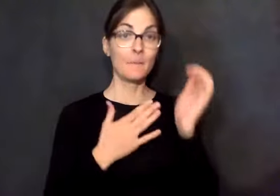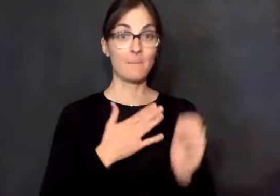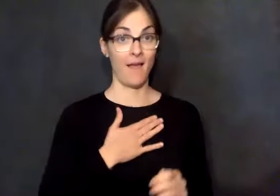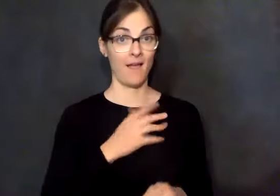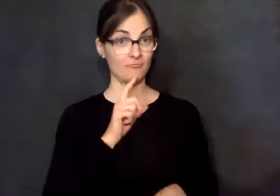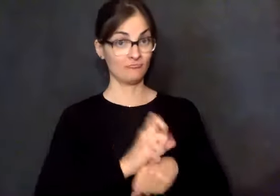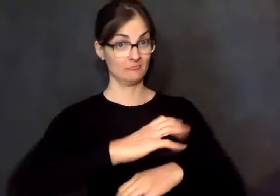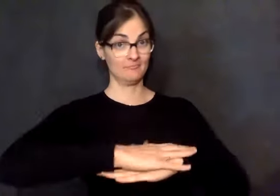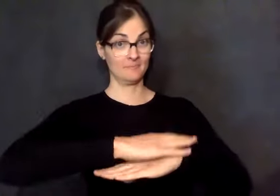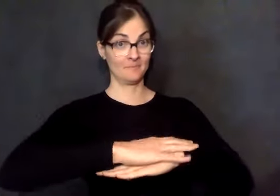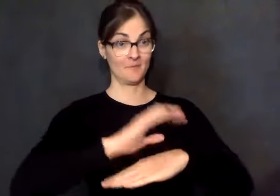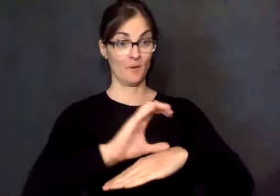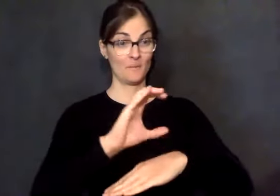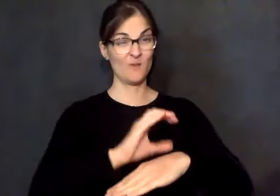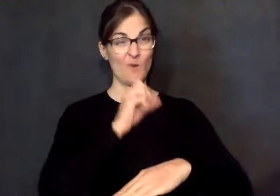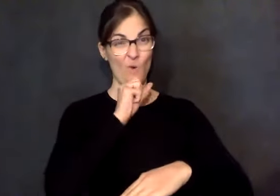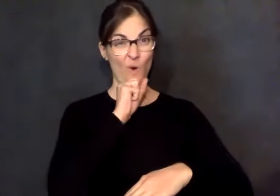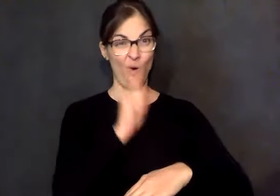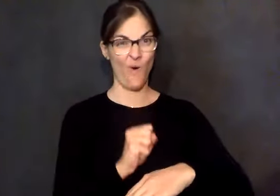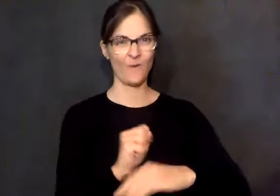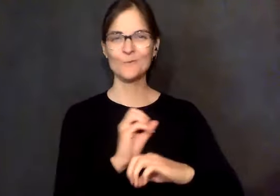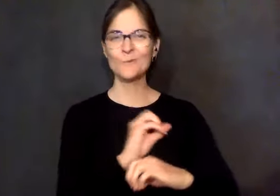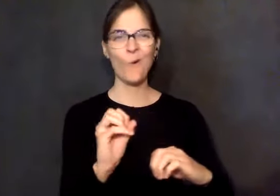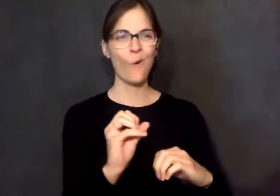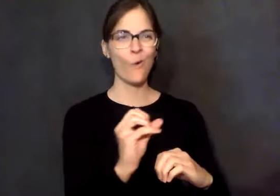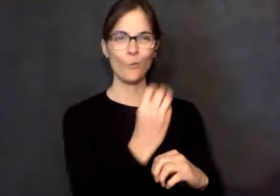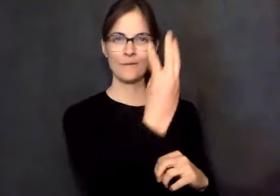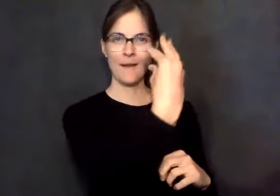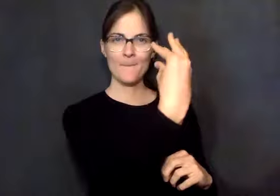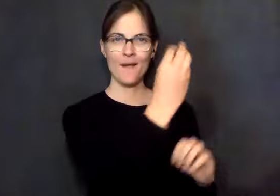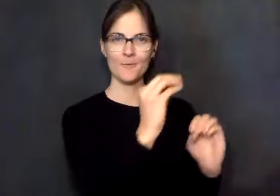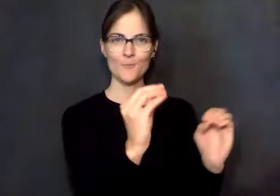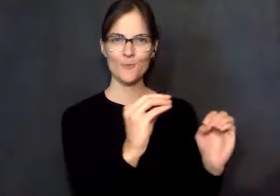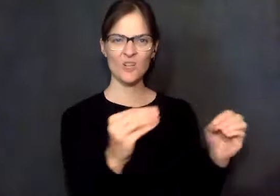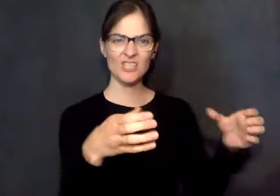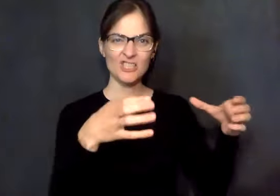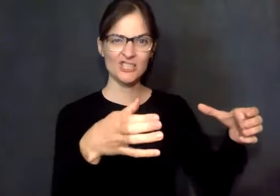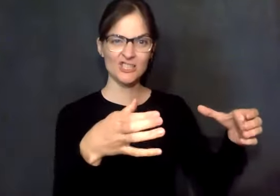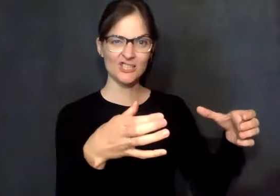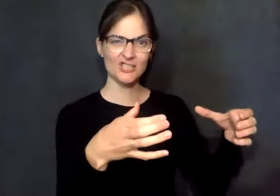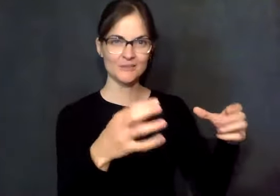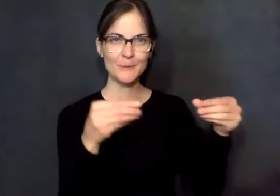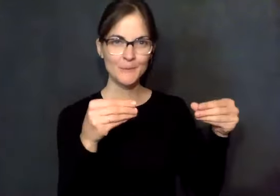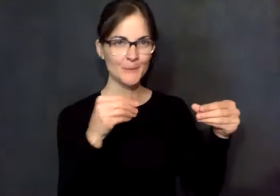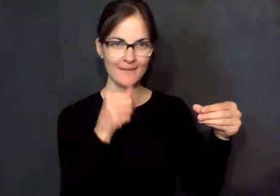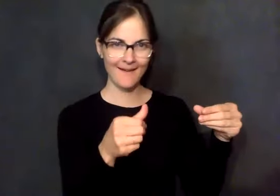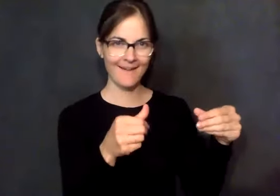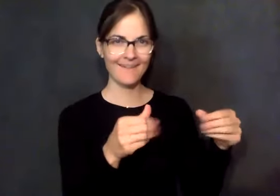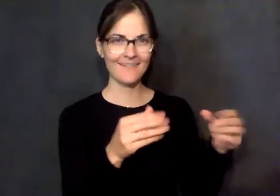power in the floor and my screen didn't have a camera. So there was no way to do that. But now I have that ability.